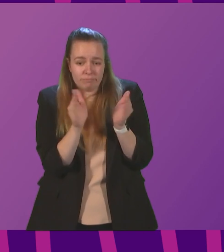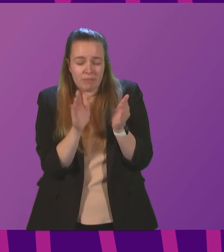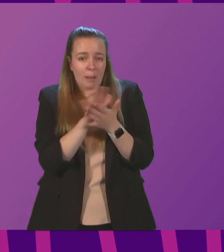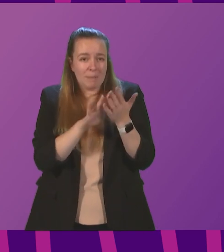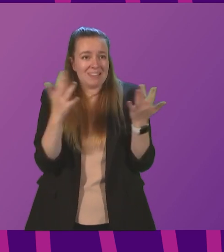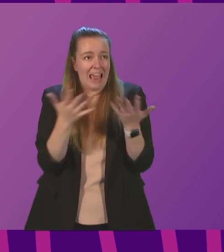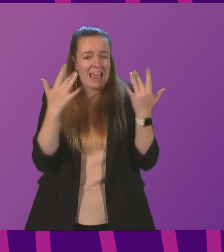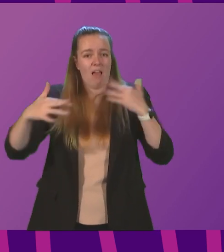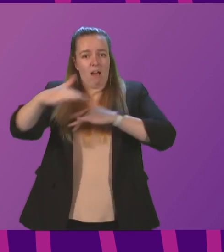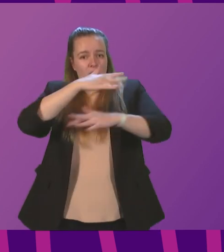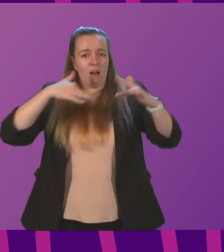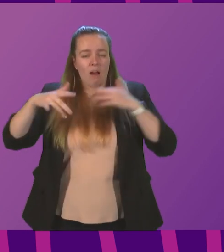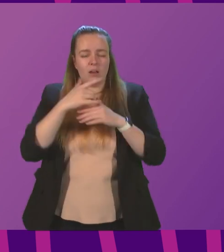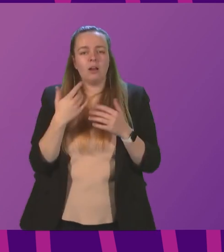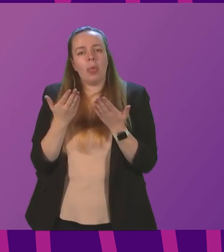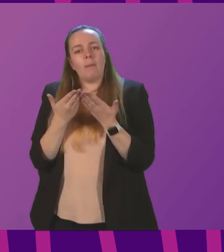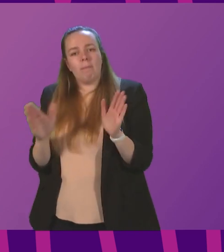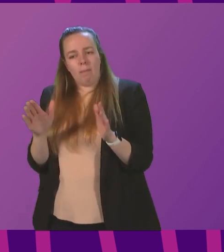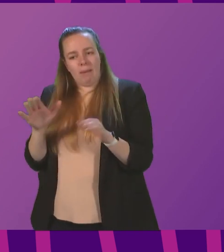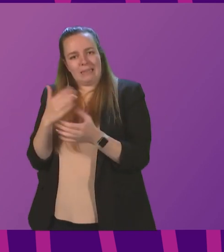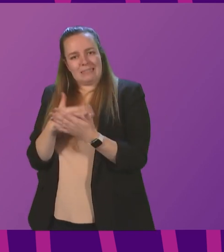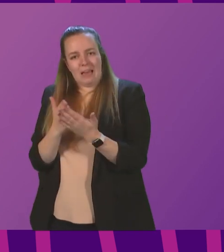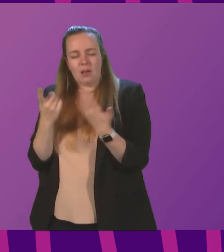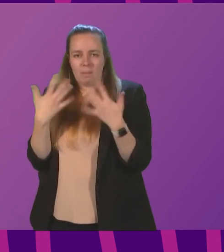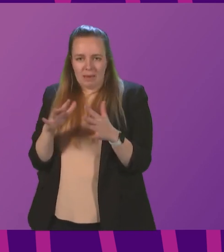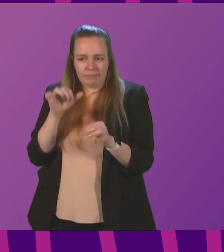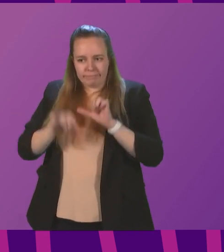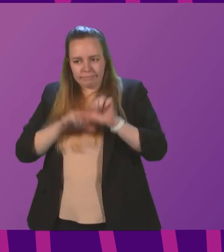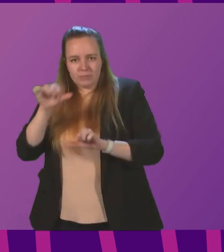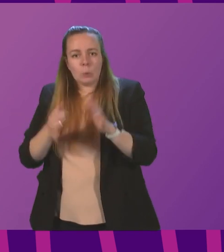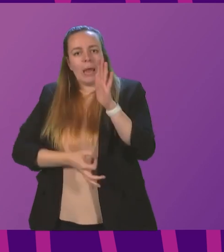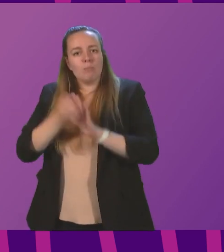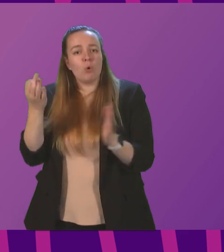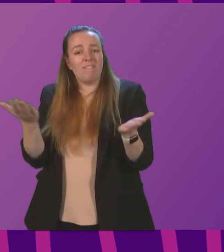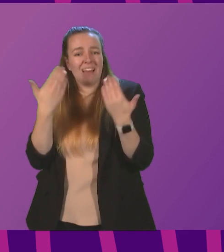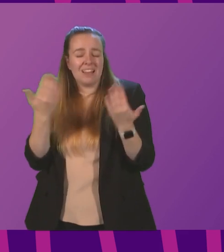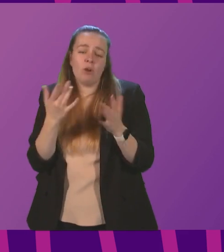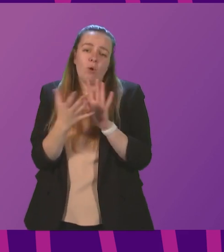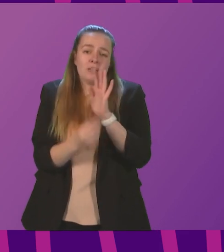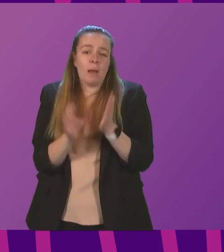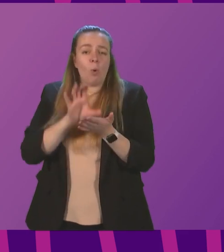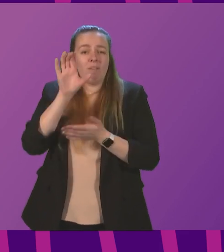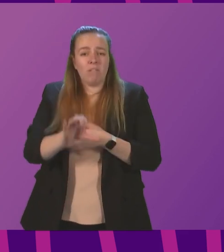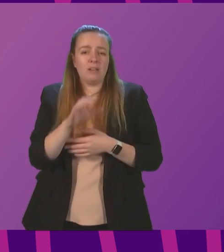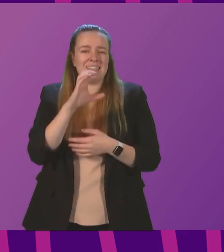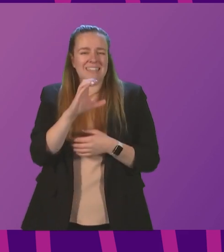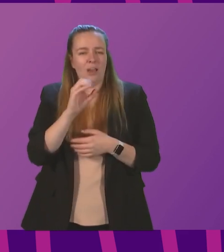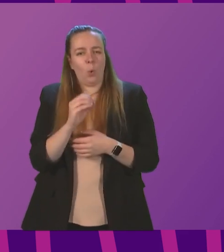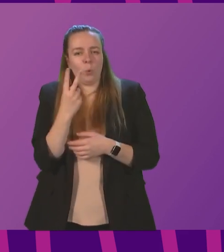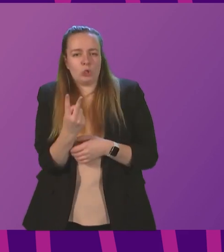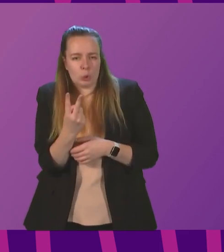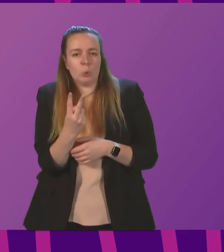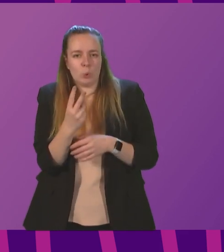flow through the room. Within the public sector, we have taken significant steps to improve ventilation, for example, funding for carbon dioxide